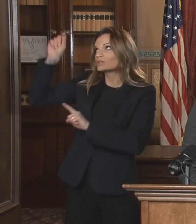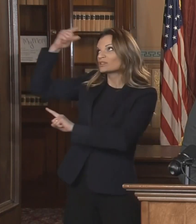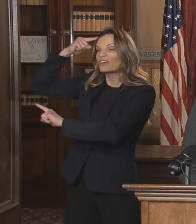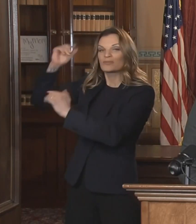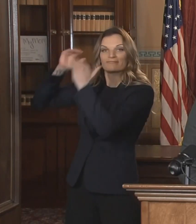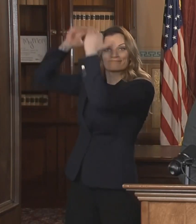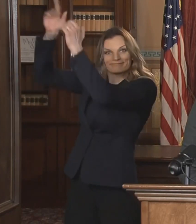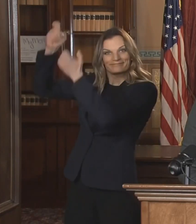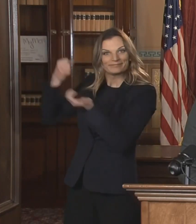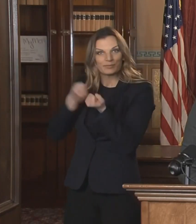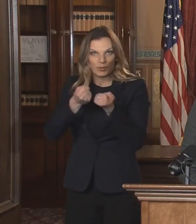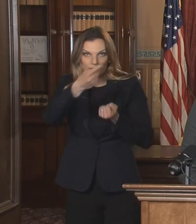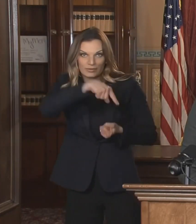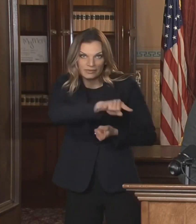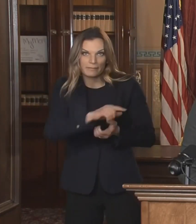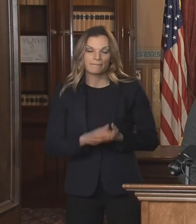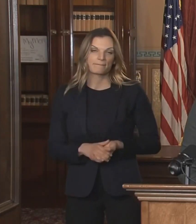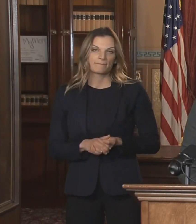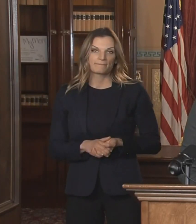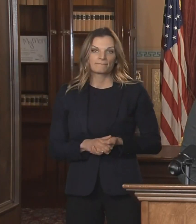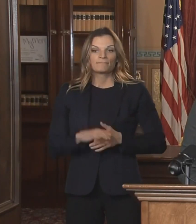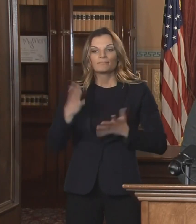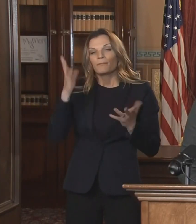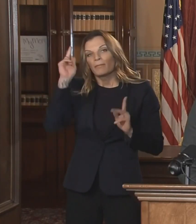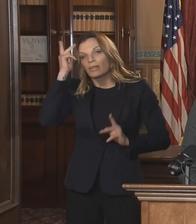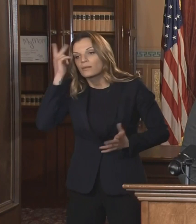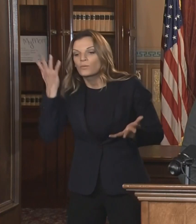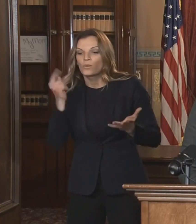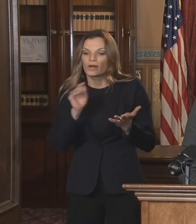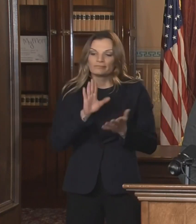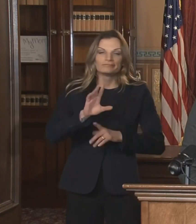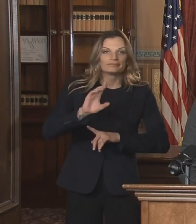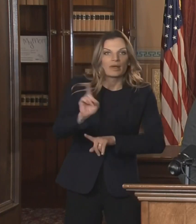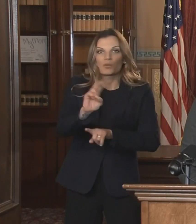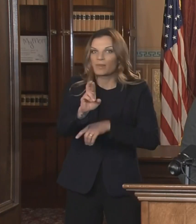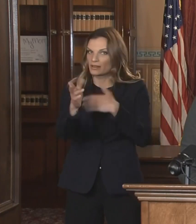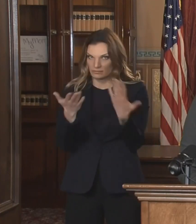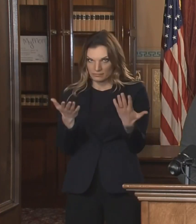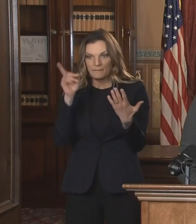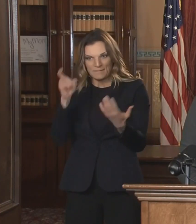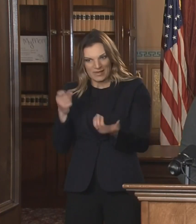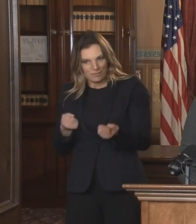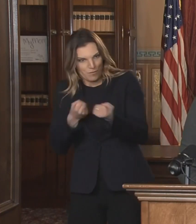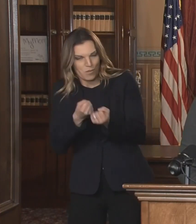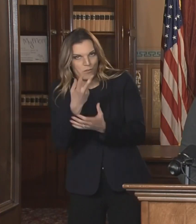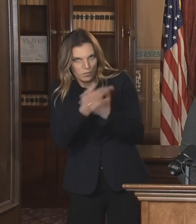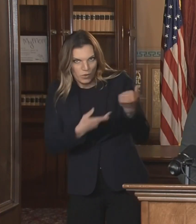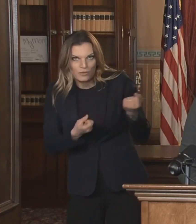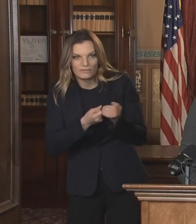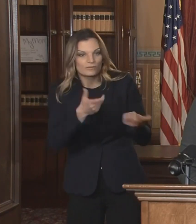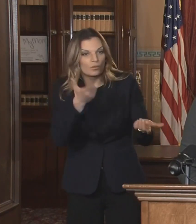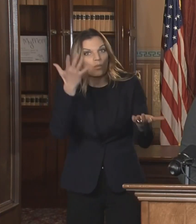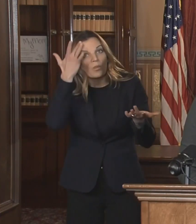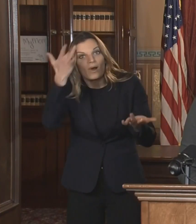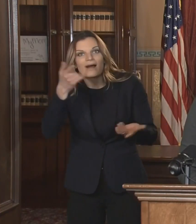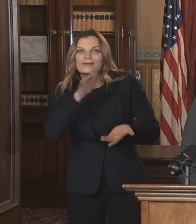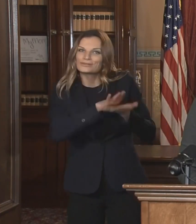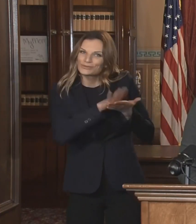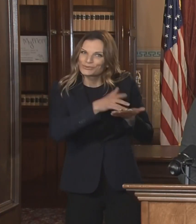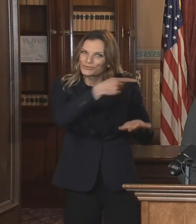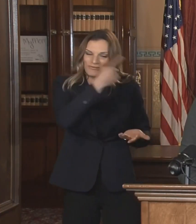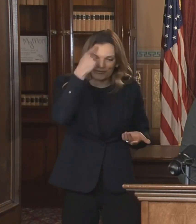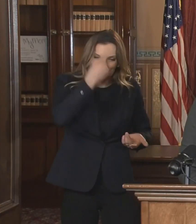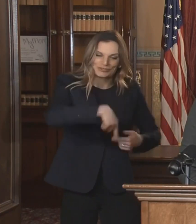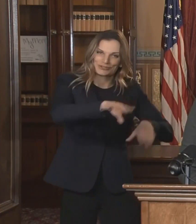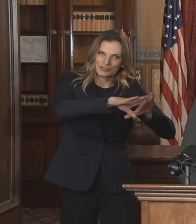bipartisan recovery package at the federal level to help our schools. The nature of the nature of the nature virus demands